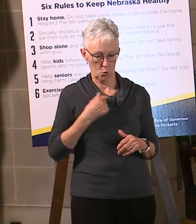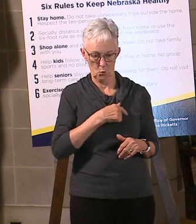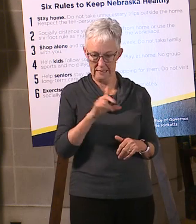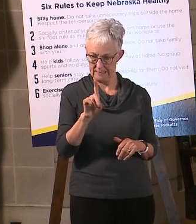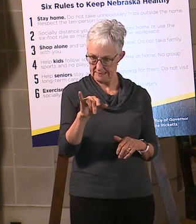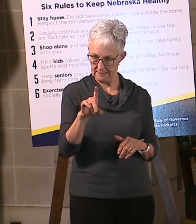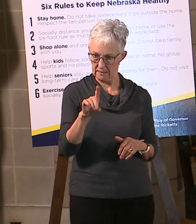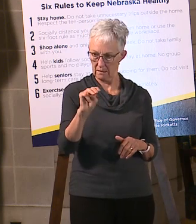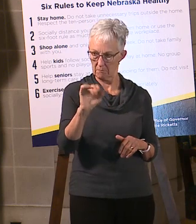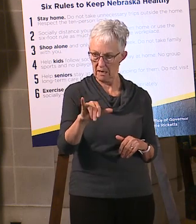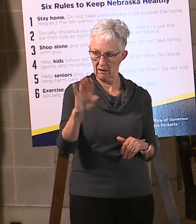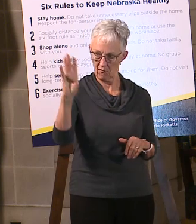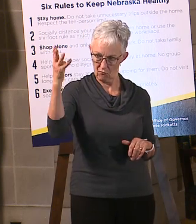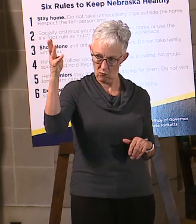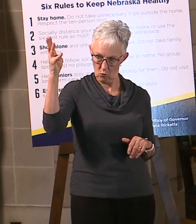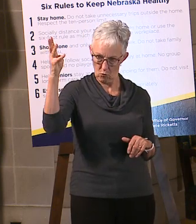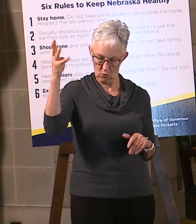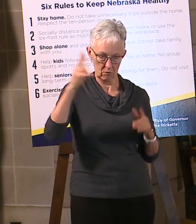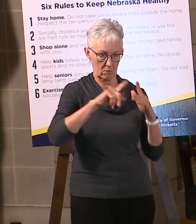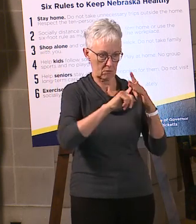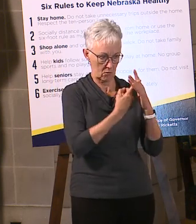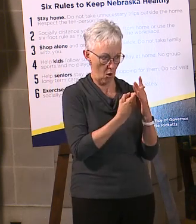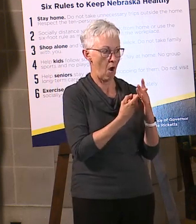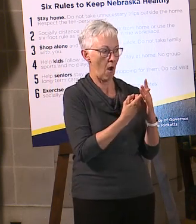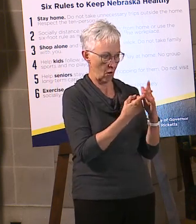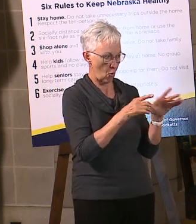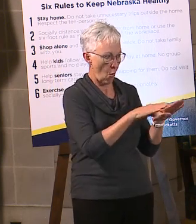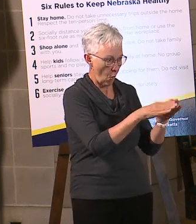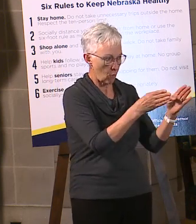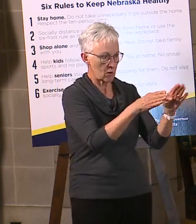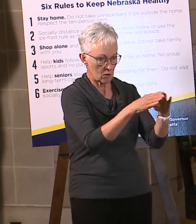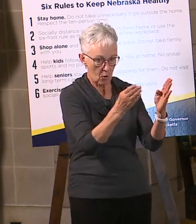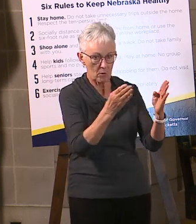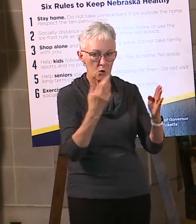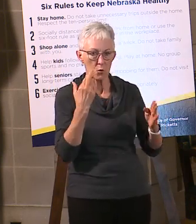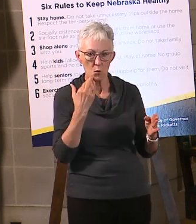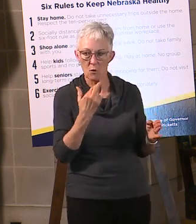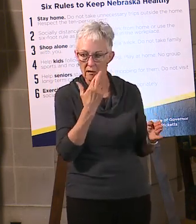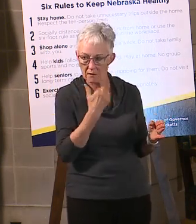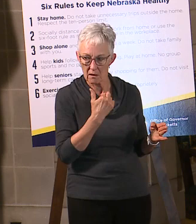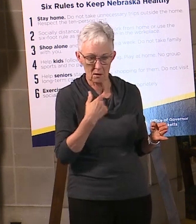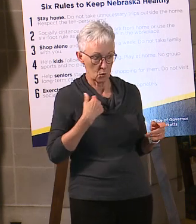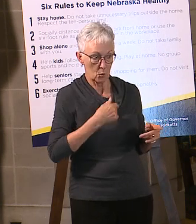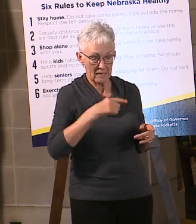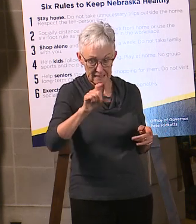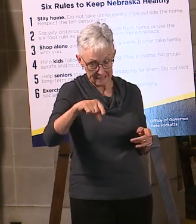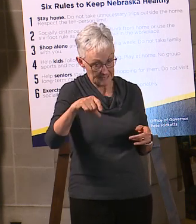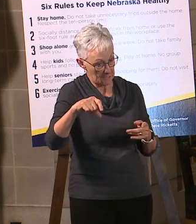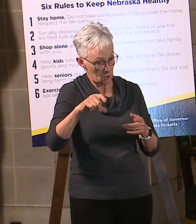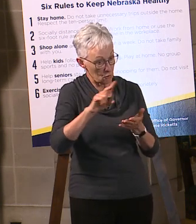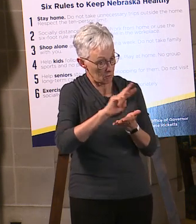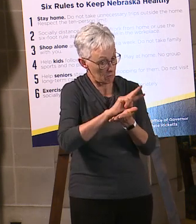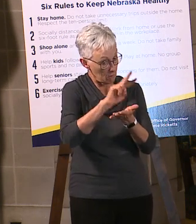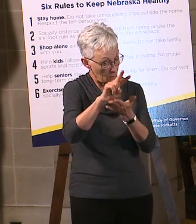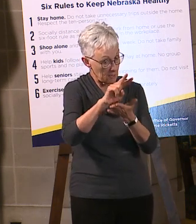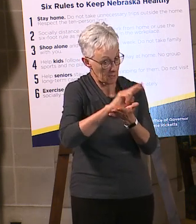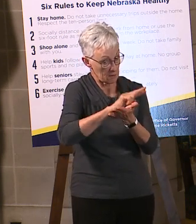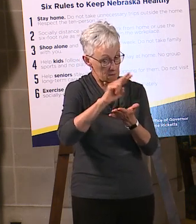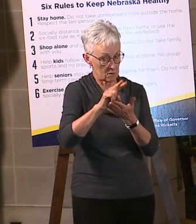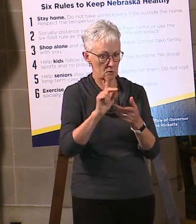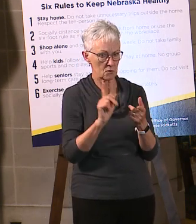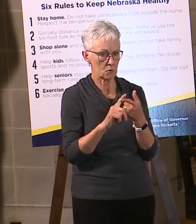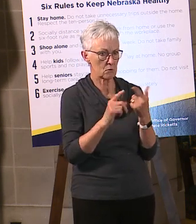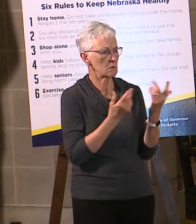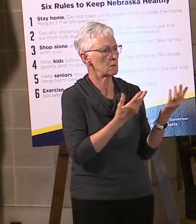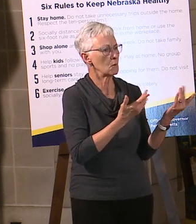4th. We need two weeks. That was yesterday. So now we got that two weeks of data that we can go back and look at,